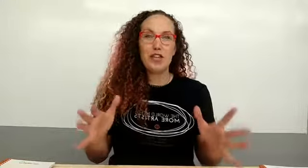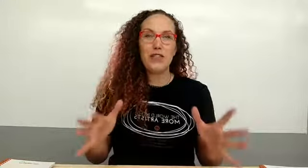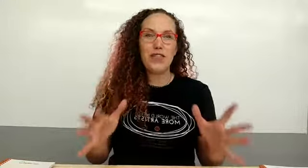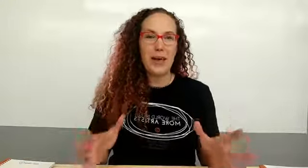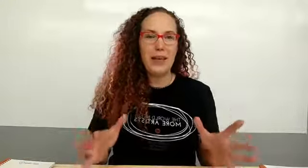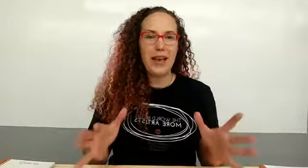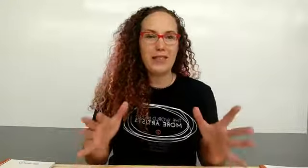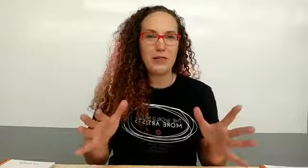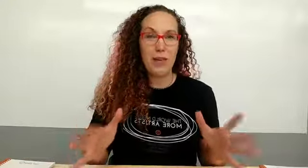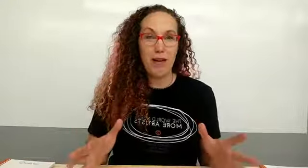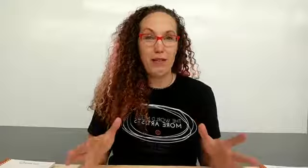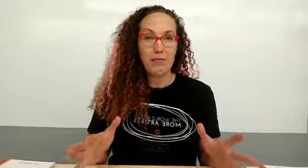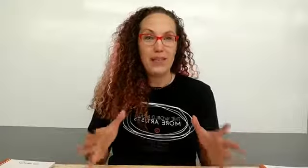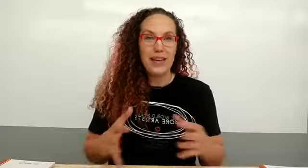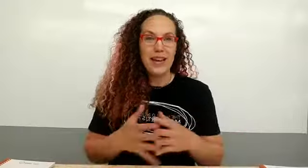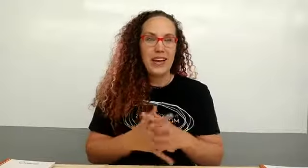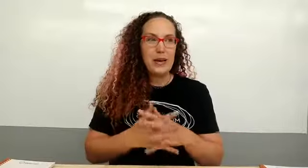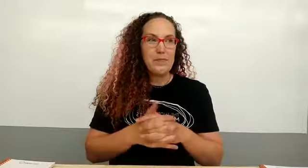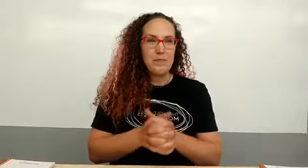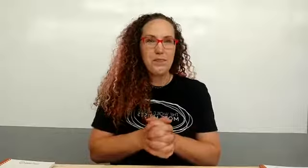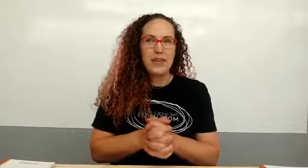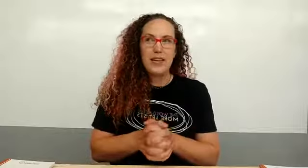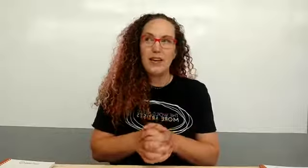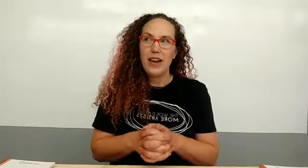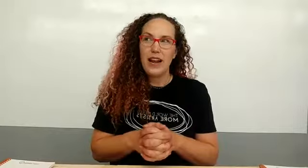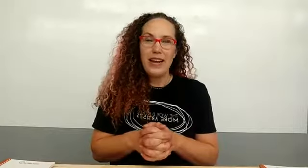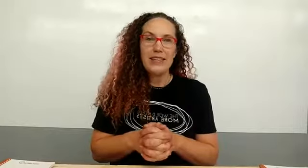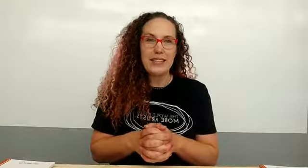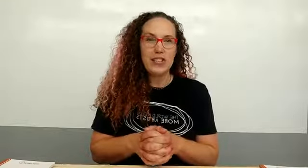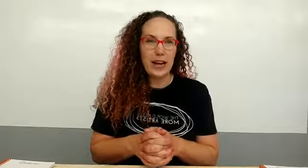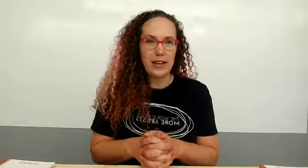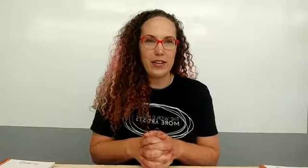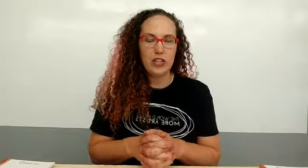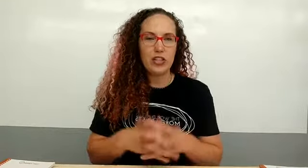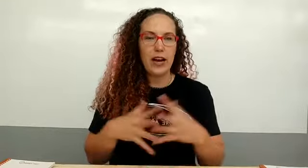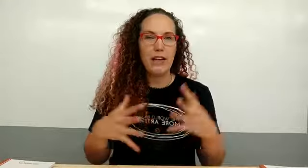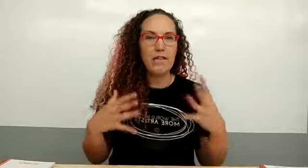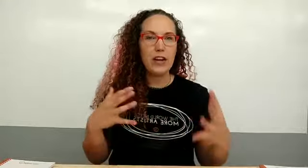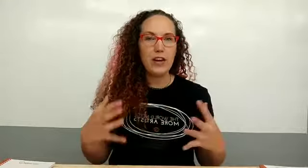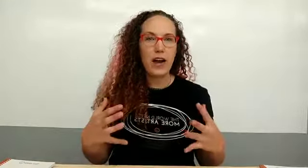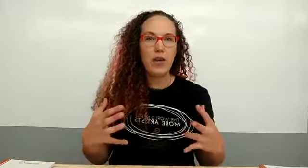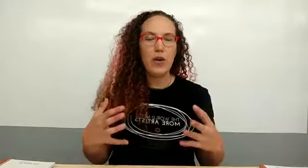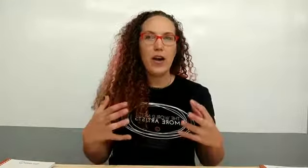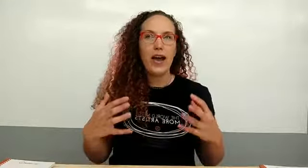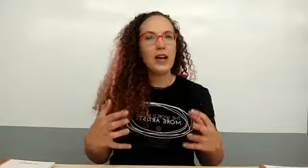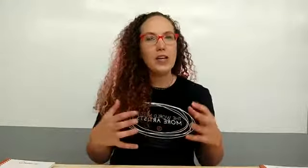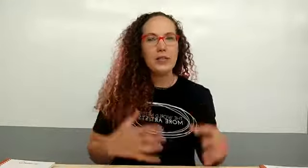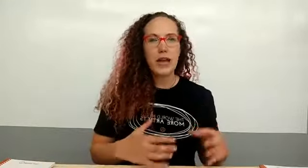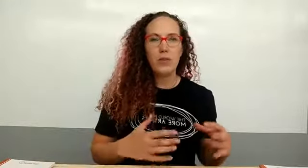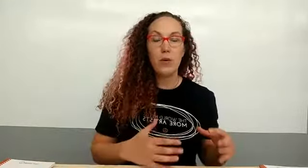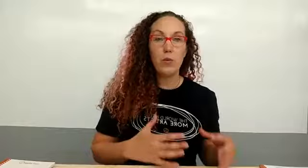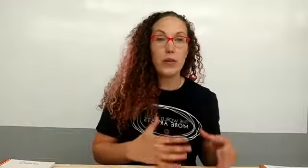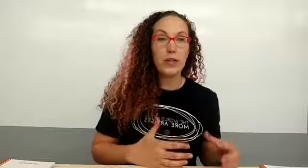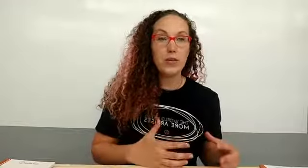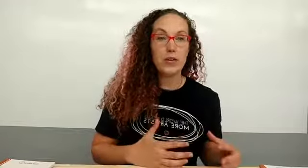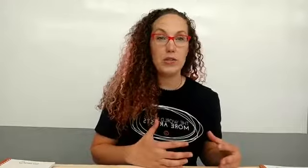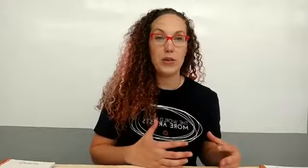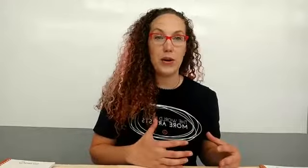serve them as well um and it is a challenge to try to figure out how do you take what we do in the studio